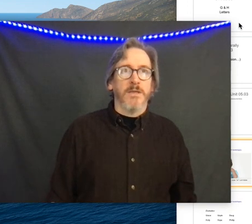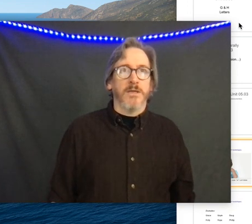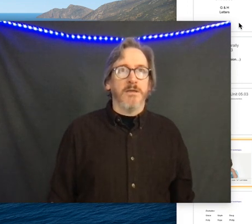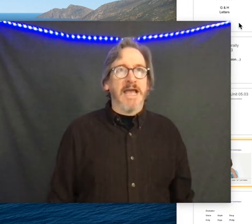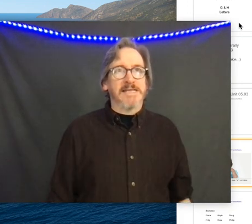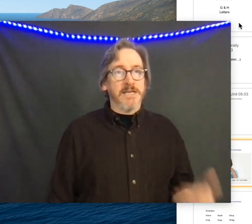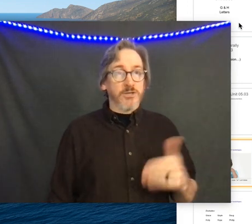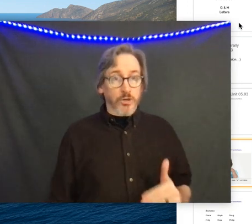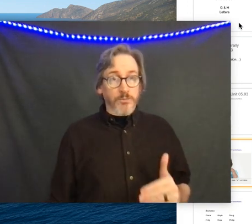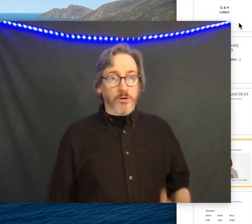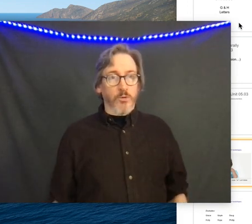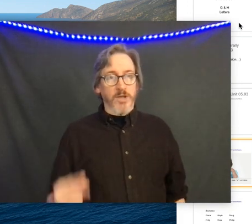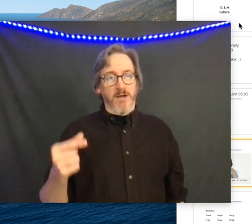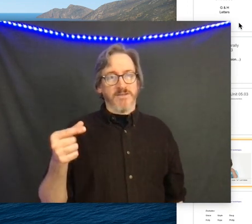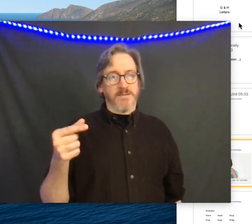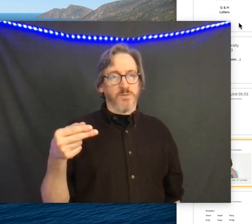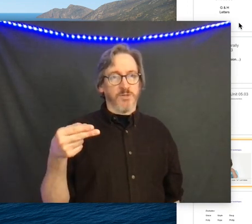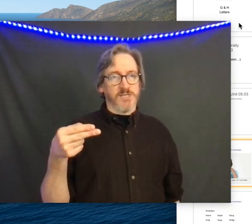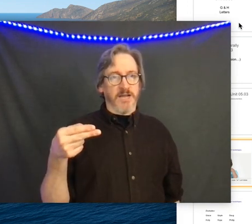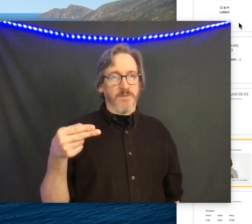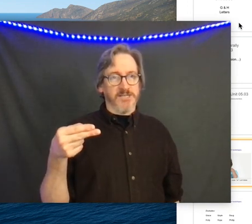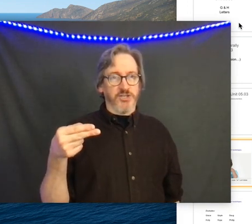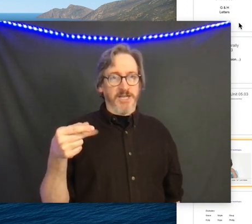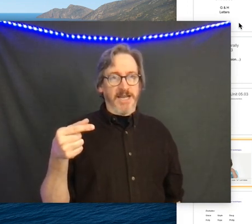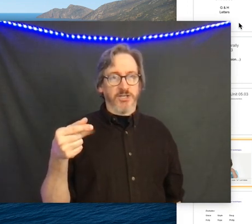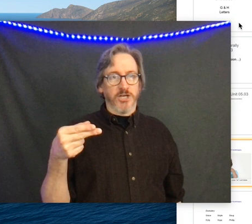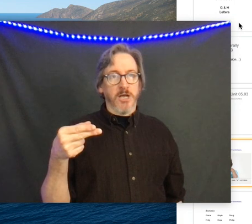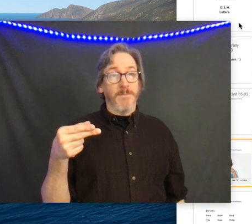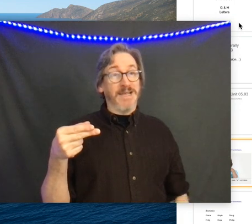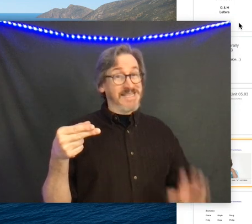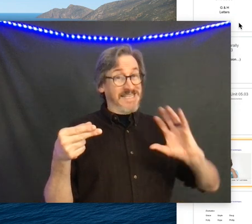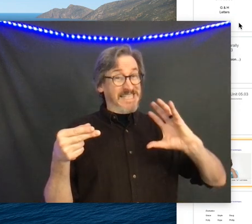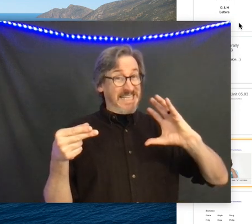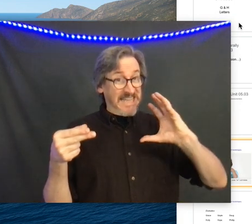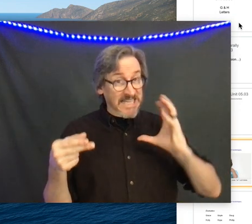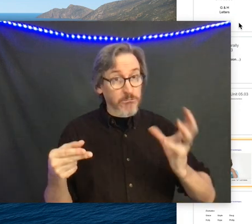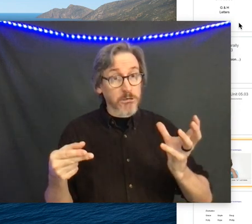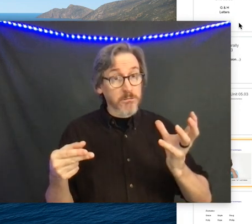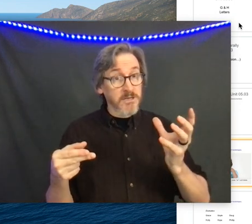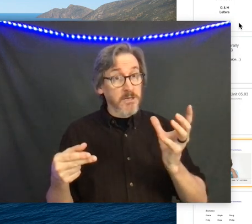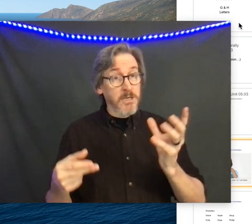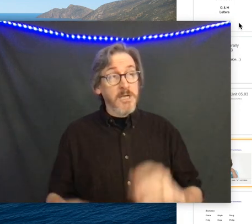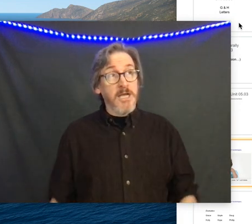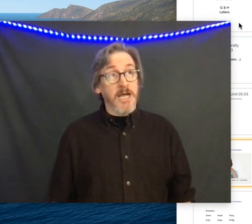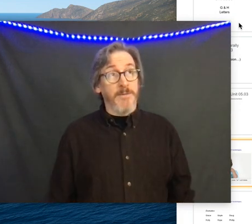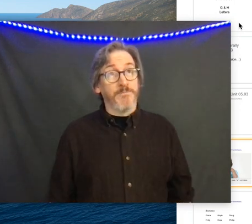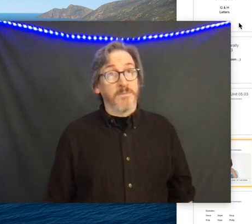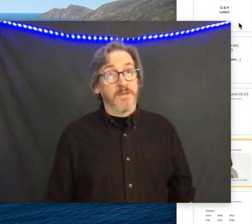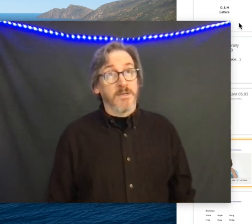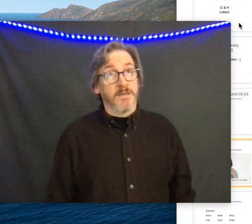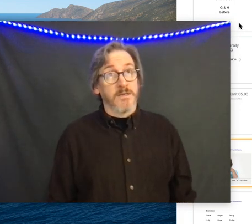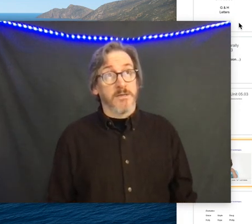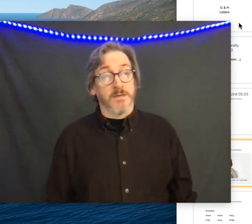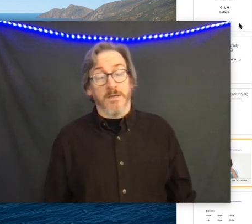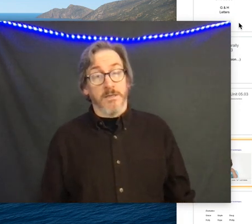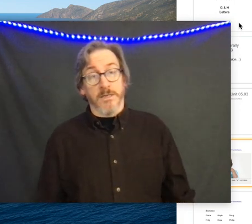as an interpreter we oftentimes will do sideways g and h because it's clearer um